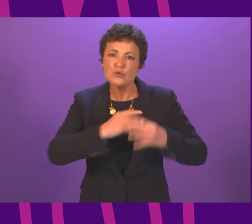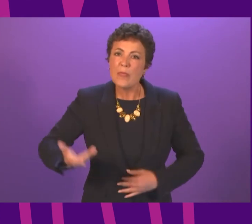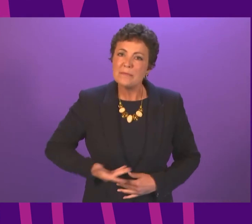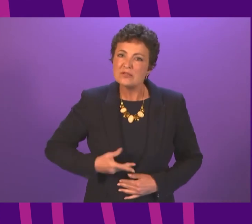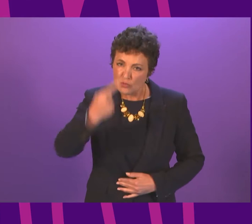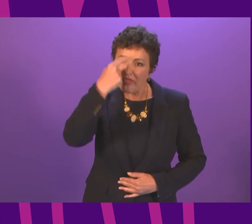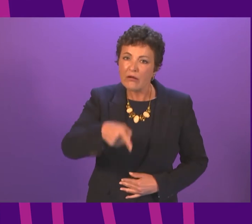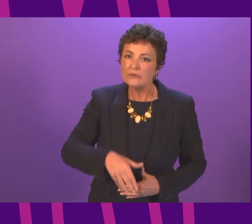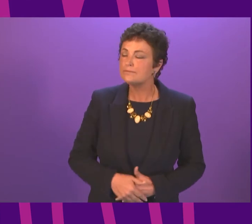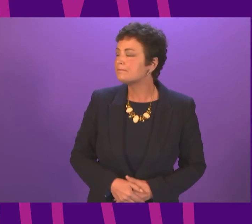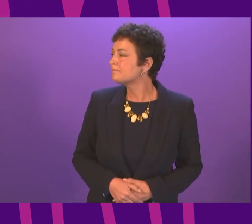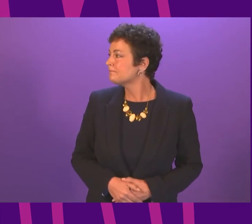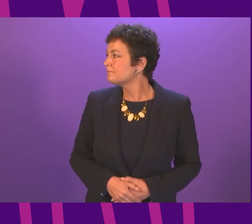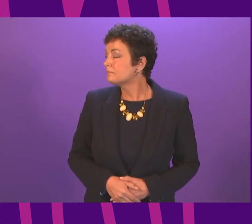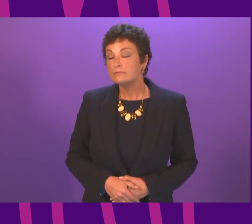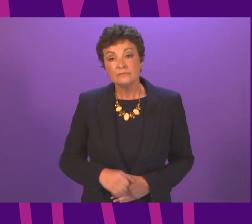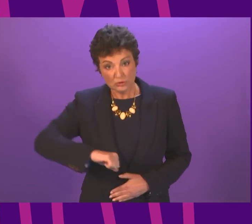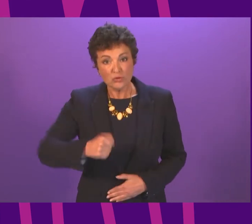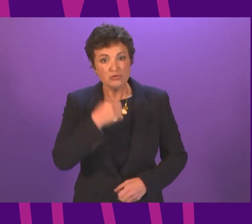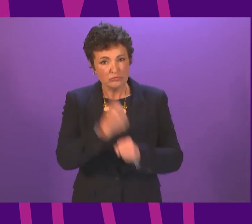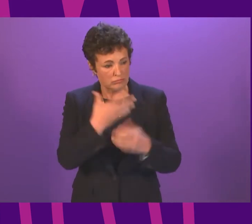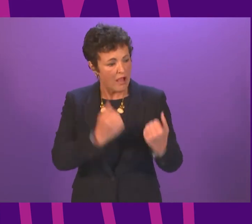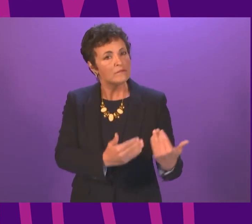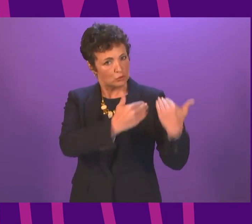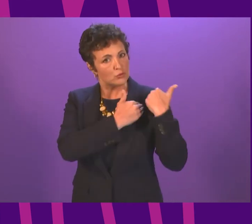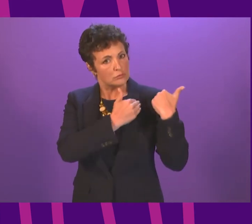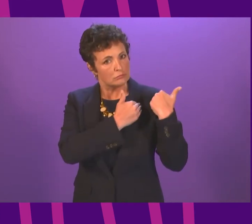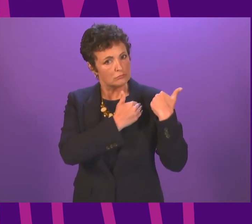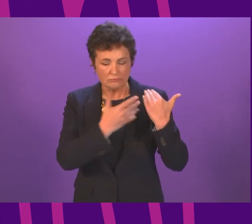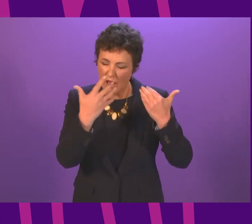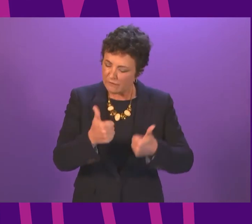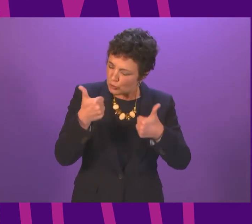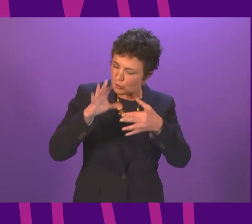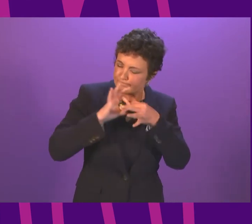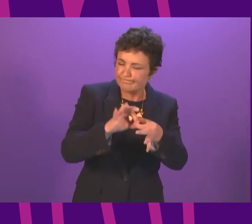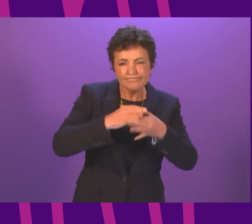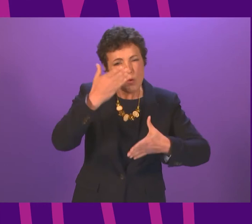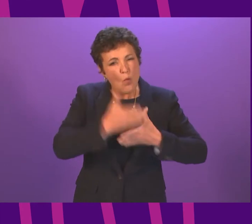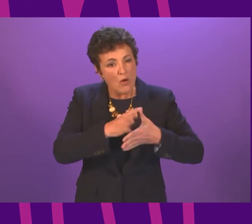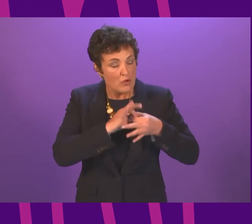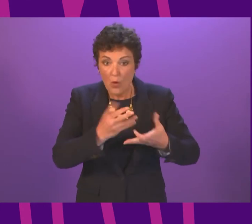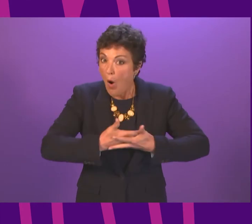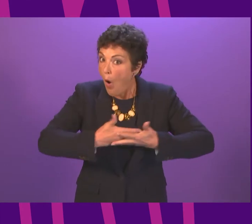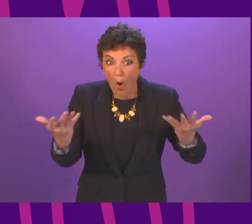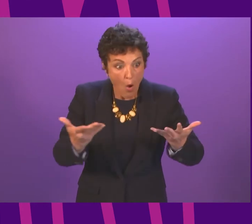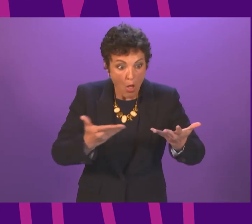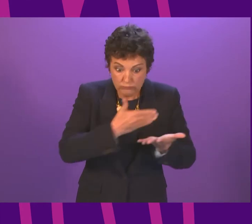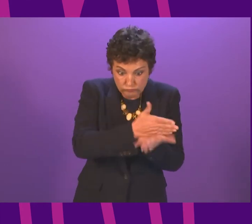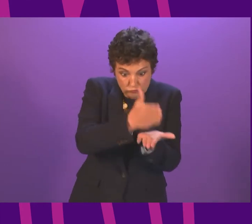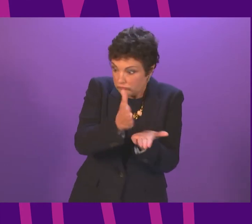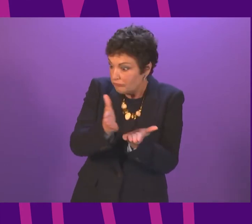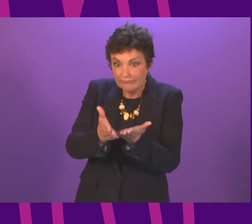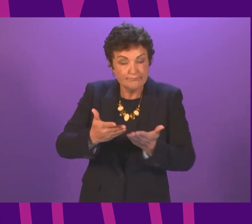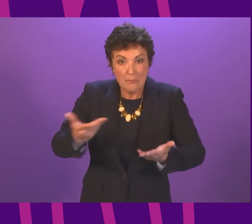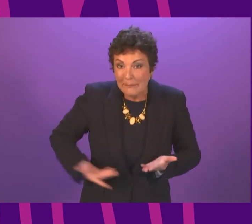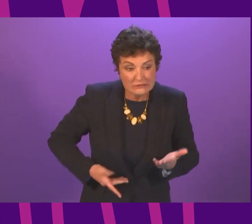Minister. The Scottish Government has a duty to have a good, constructive working relationship with all sectors of Scottish society that